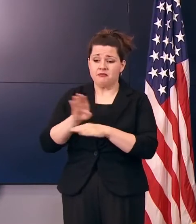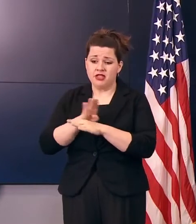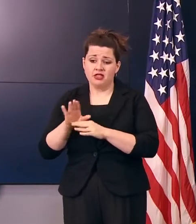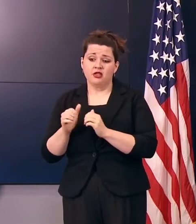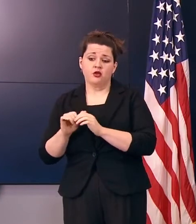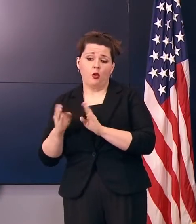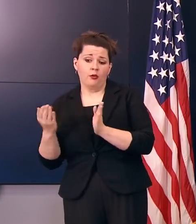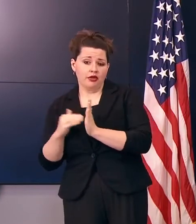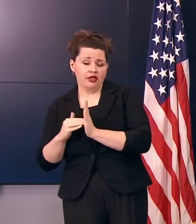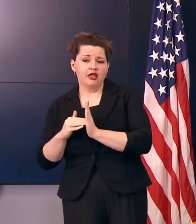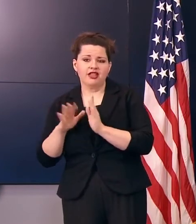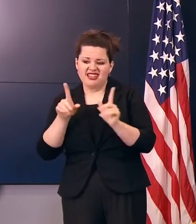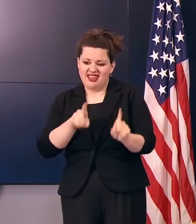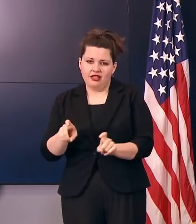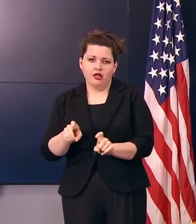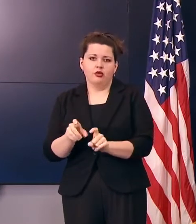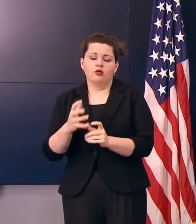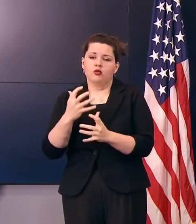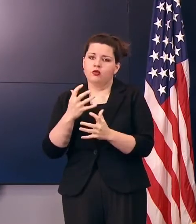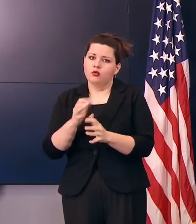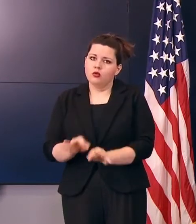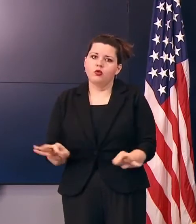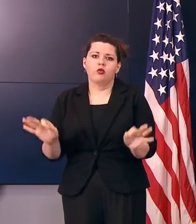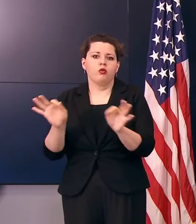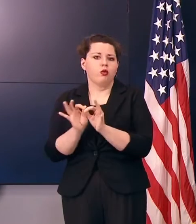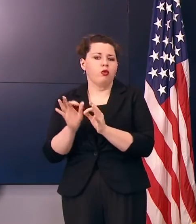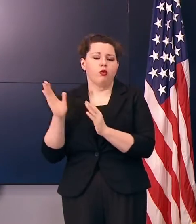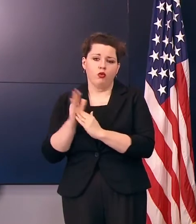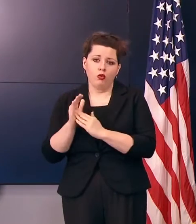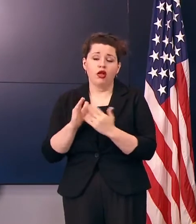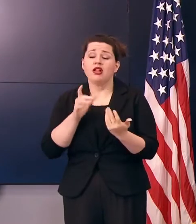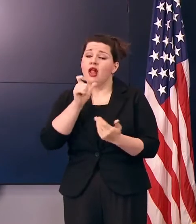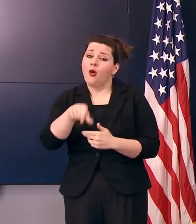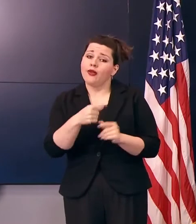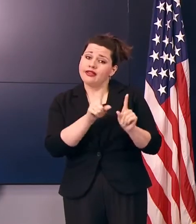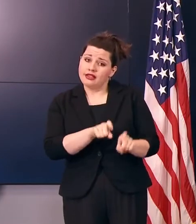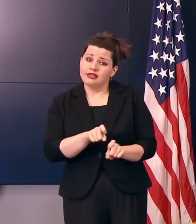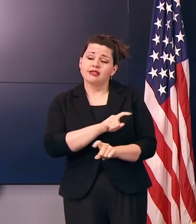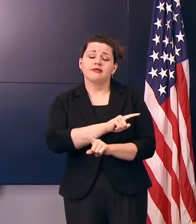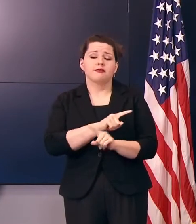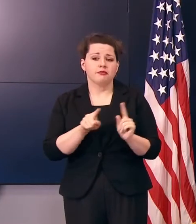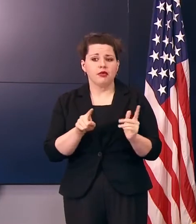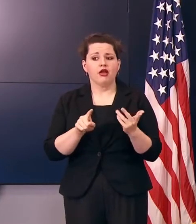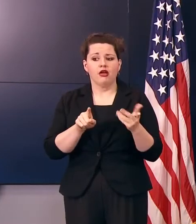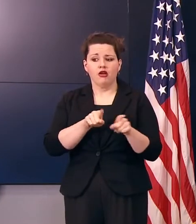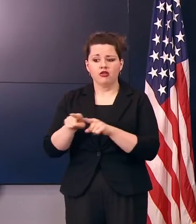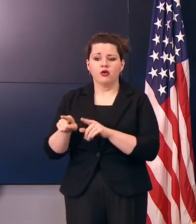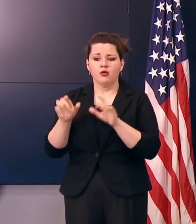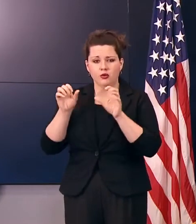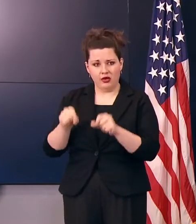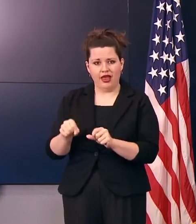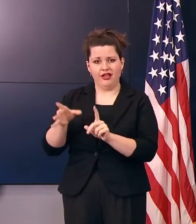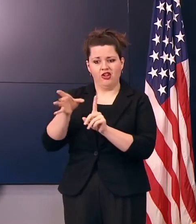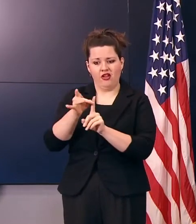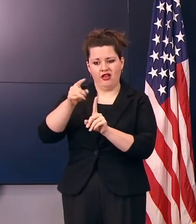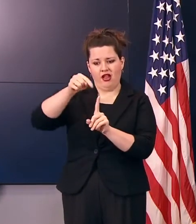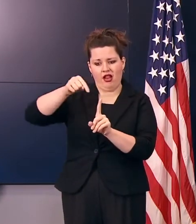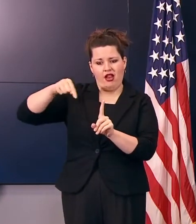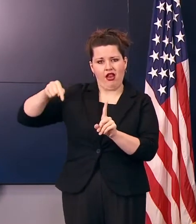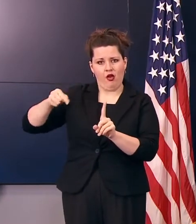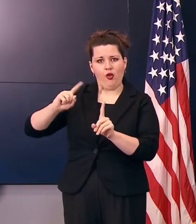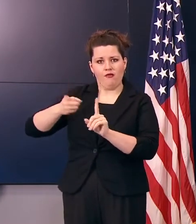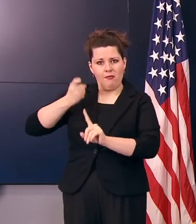back on, testing is a critical component of that. Not only testing, but also the ability to do the contact tracing.